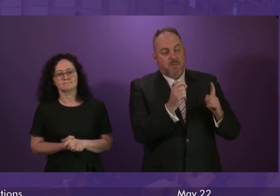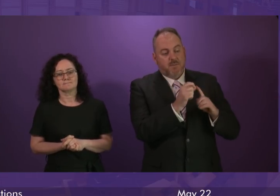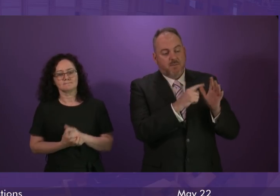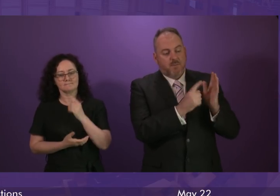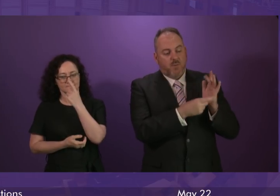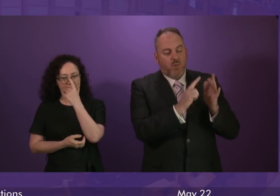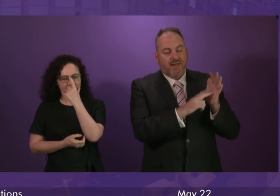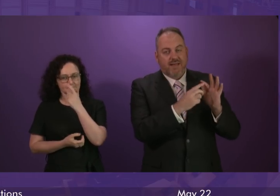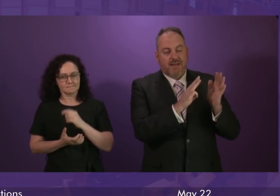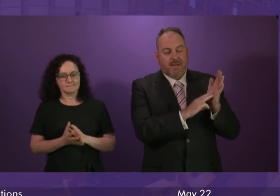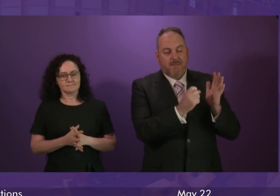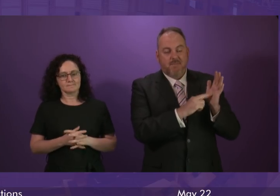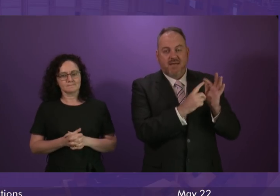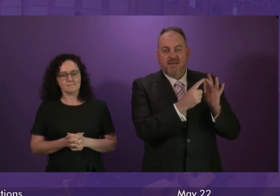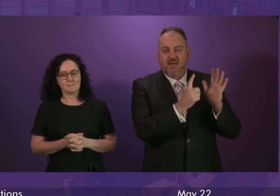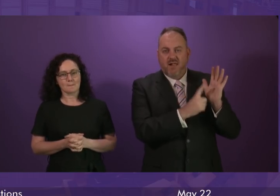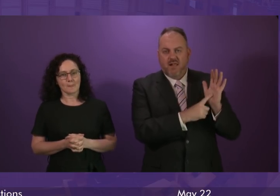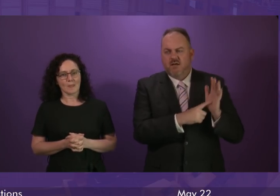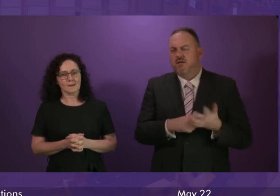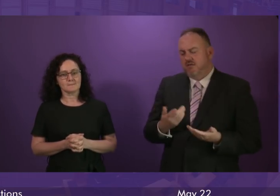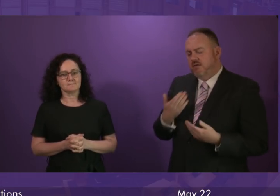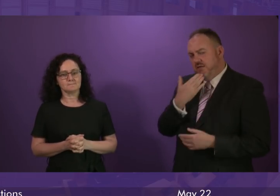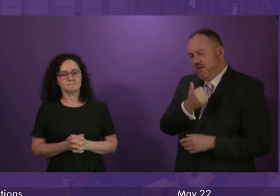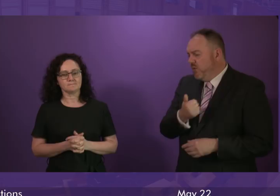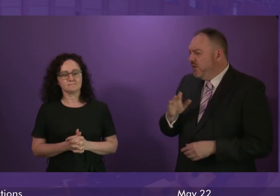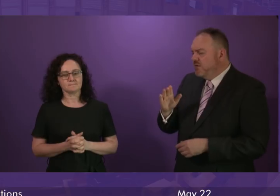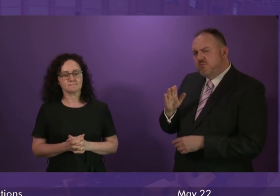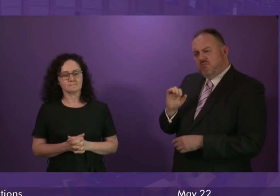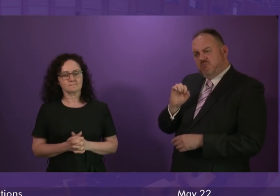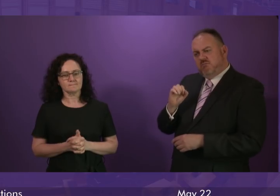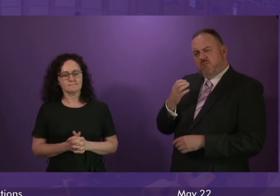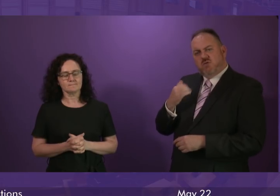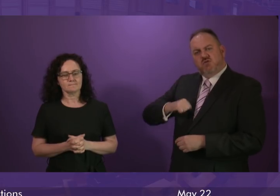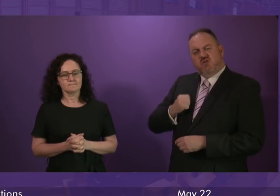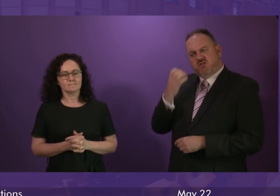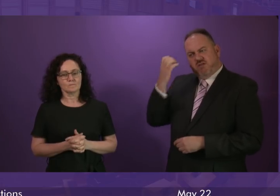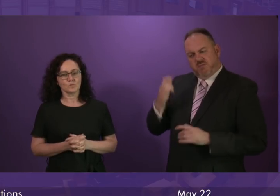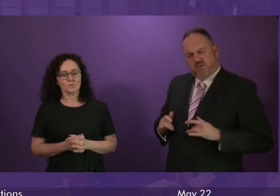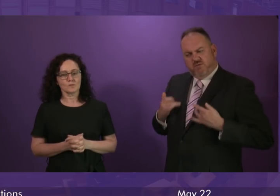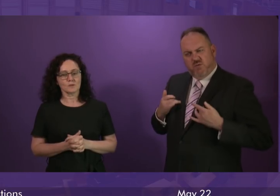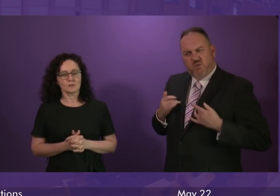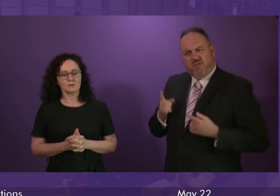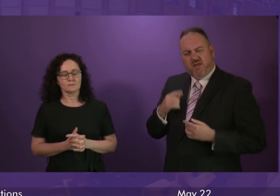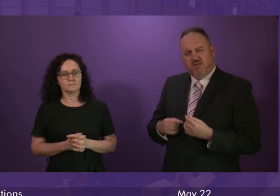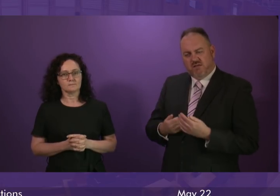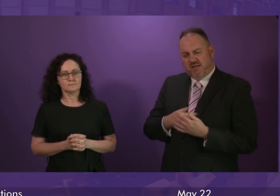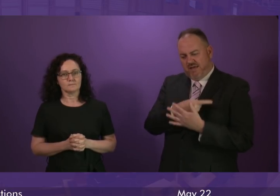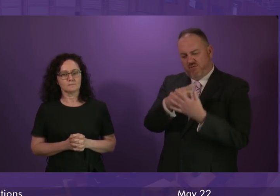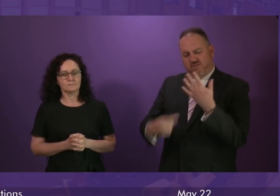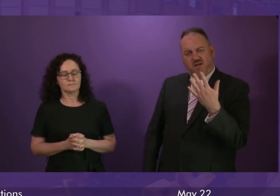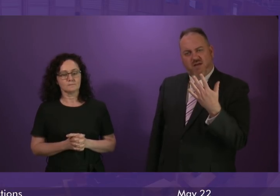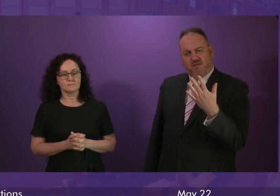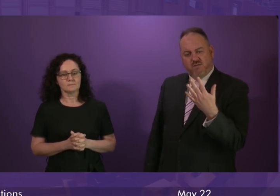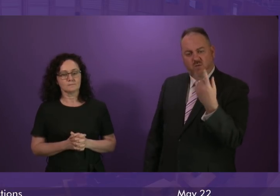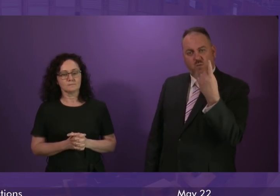Thank you. To ask the First Minister what the Scottish Government's response is to reports that around one in five of Scotland's free-to